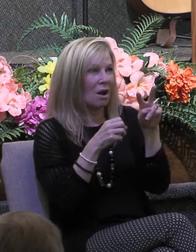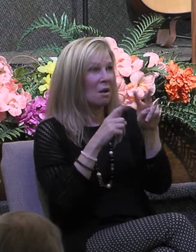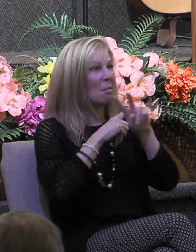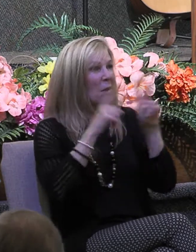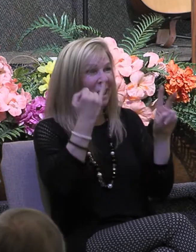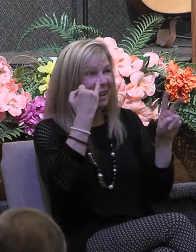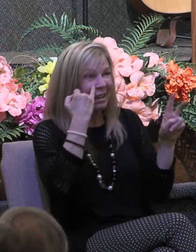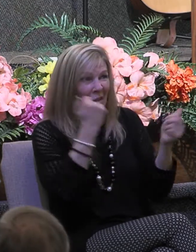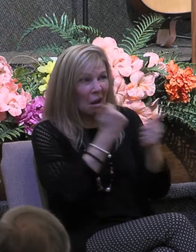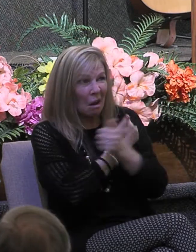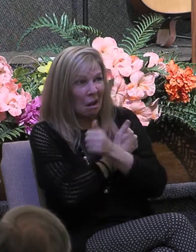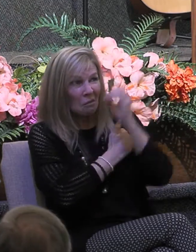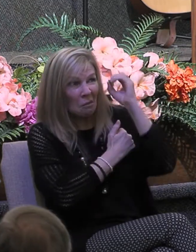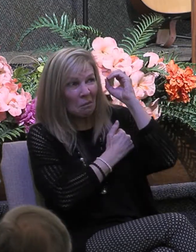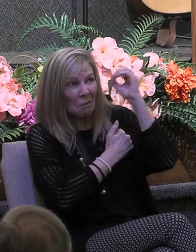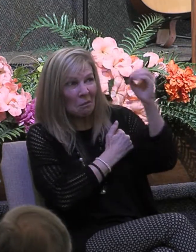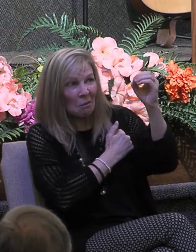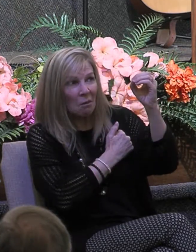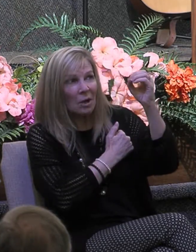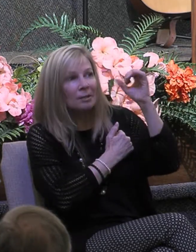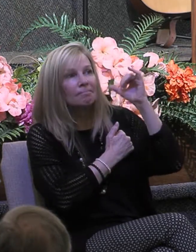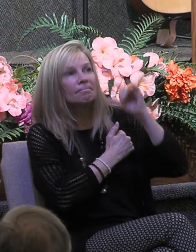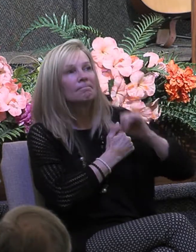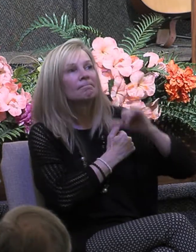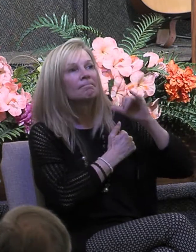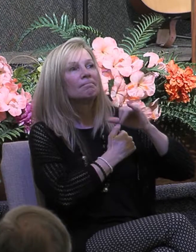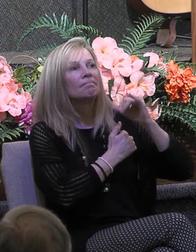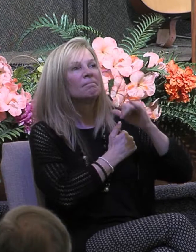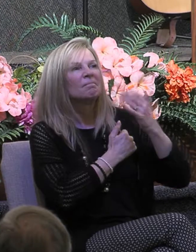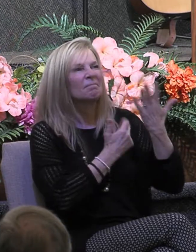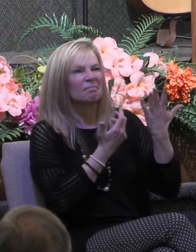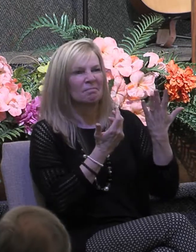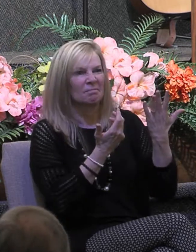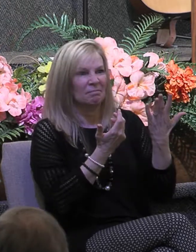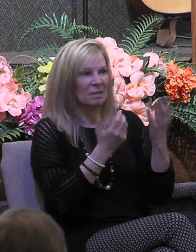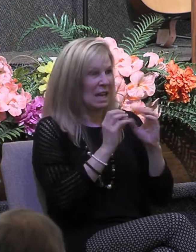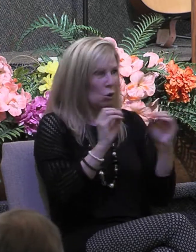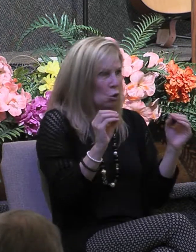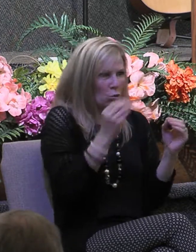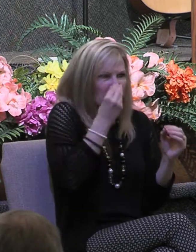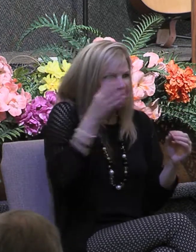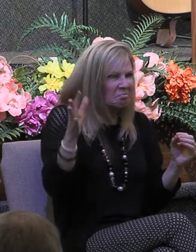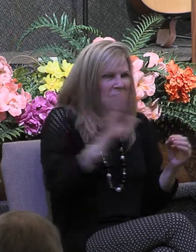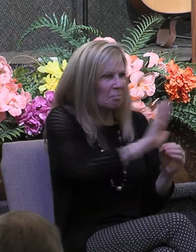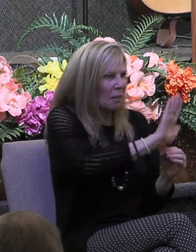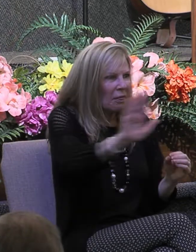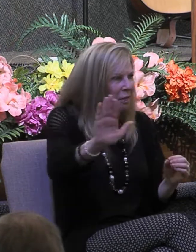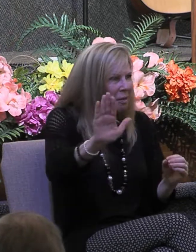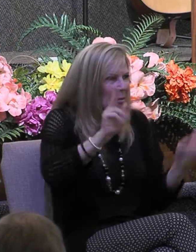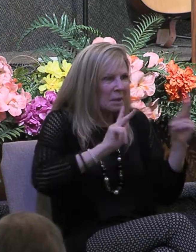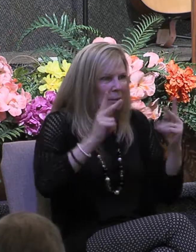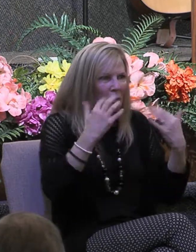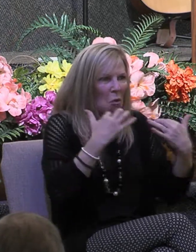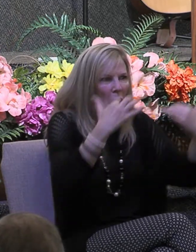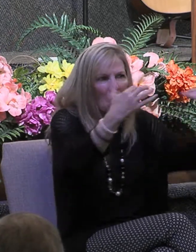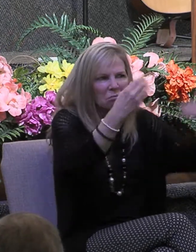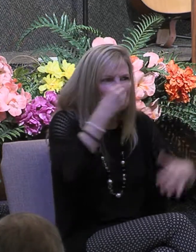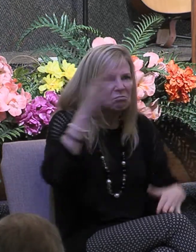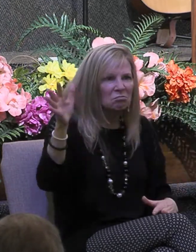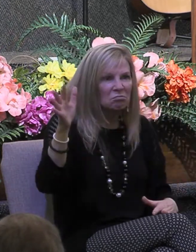didn't speak out of love and concern for those who were listening to him eventually no matter how good a speaker he was